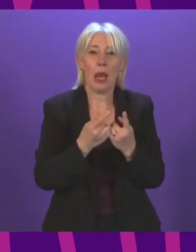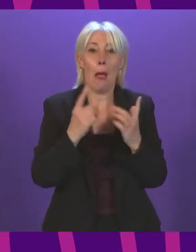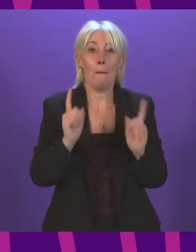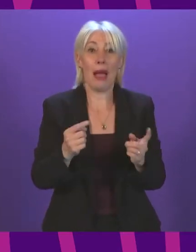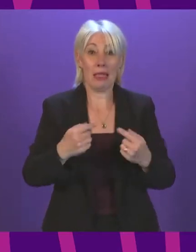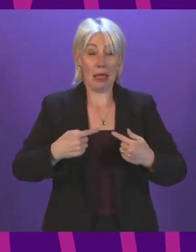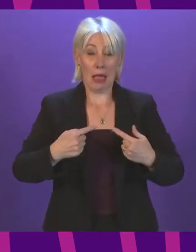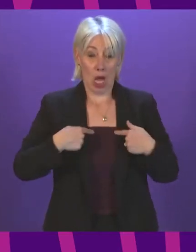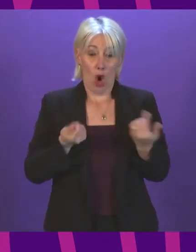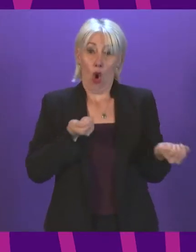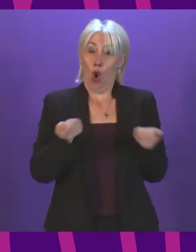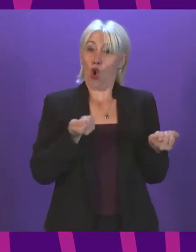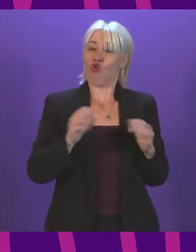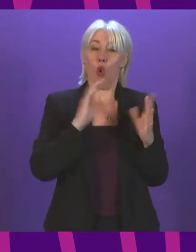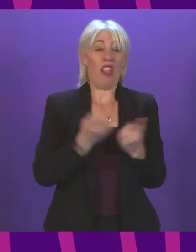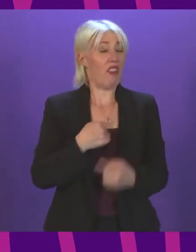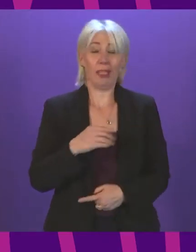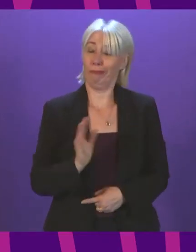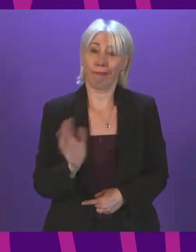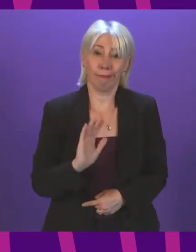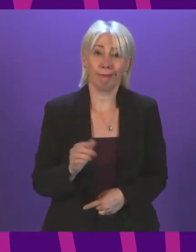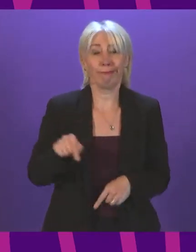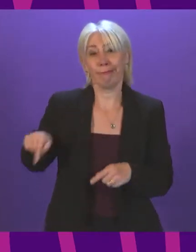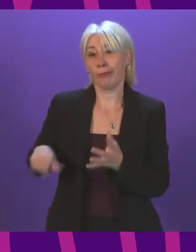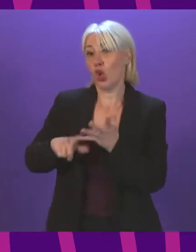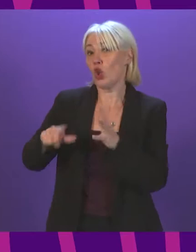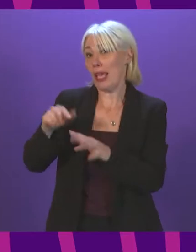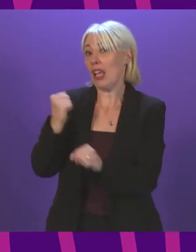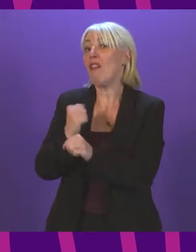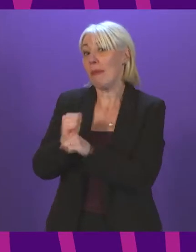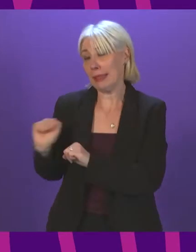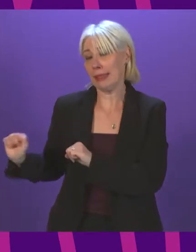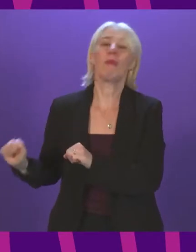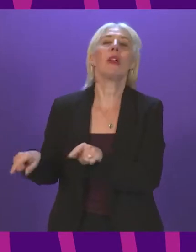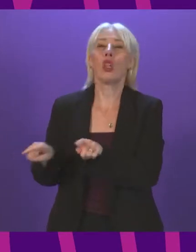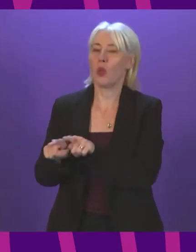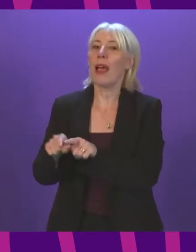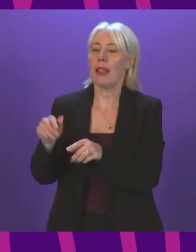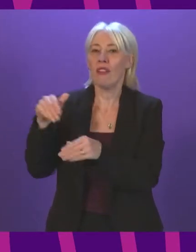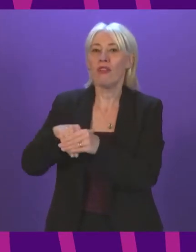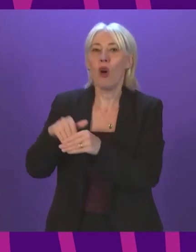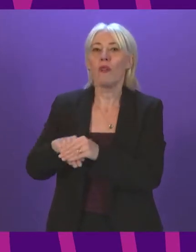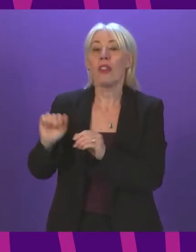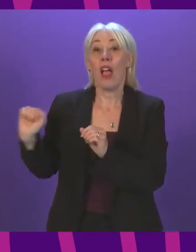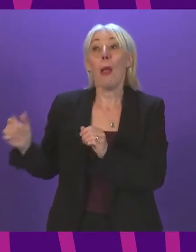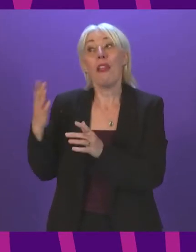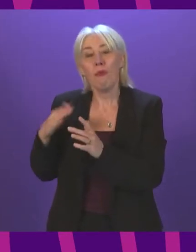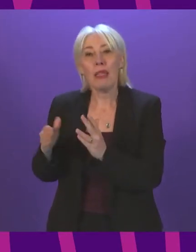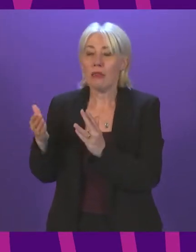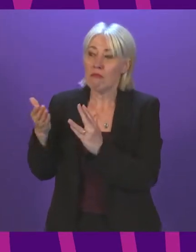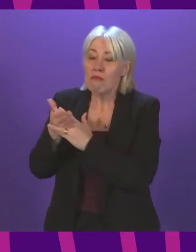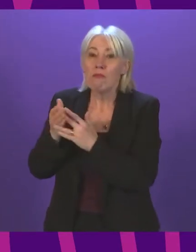are within our control. I believe that the Business Secretary in the UK Government has been engaging with CF Industries, the